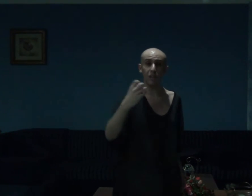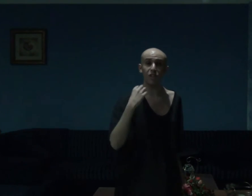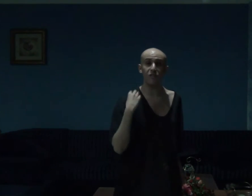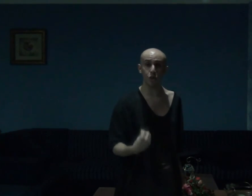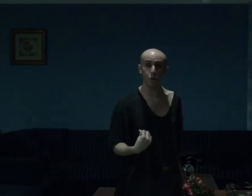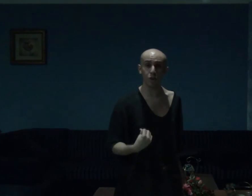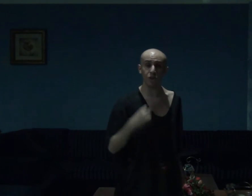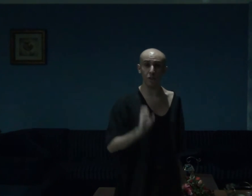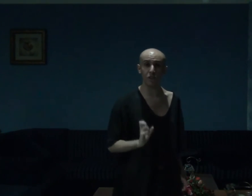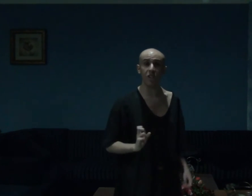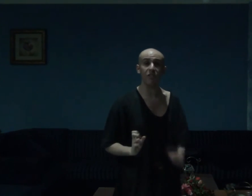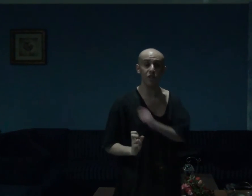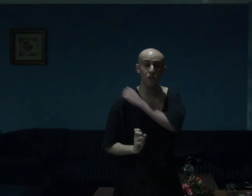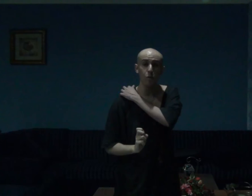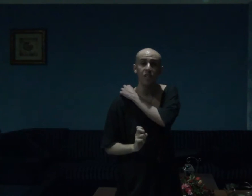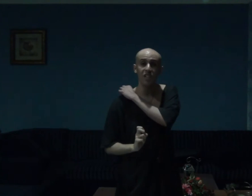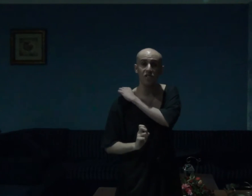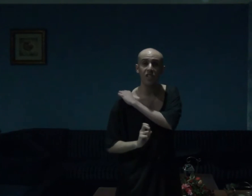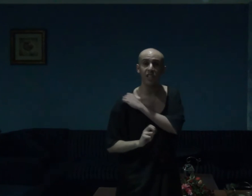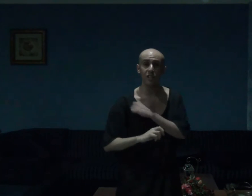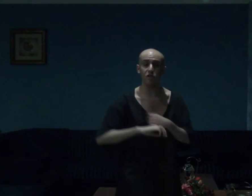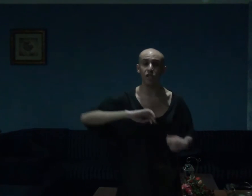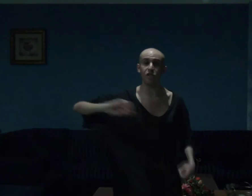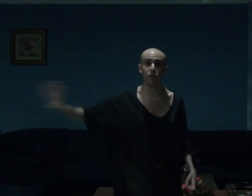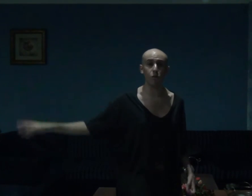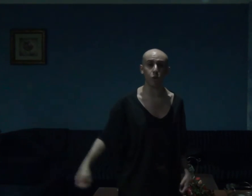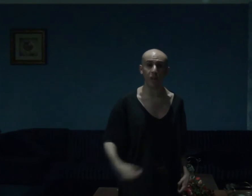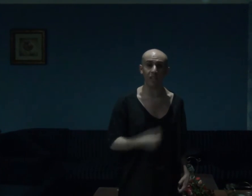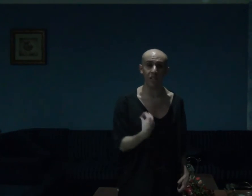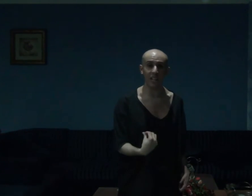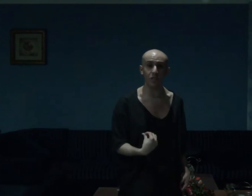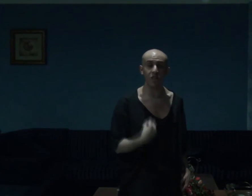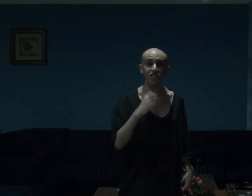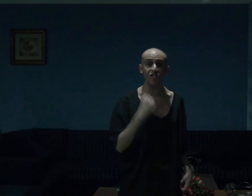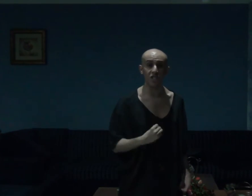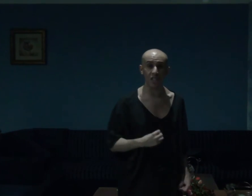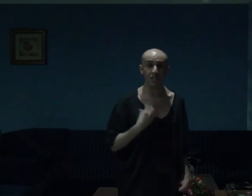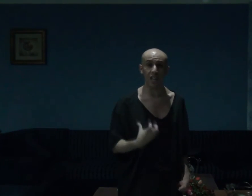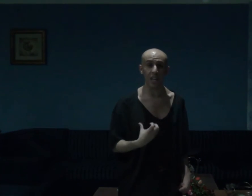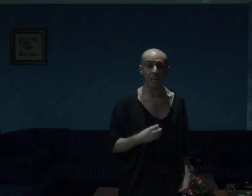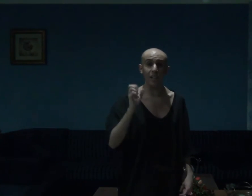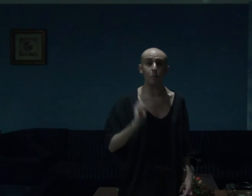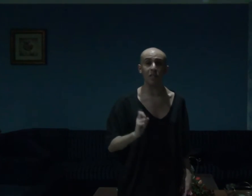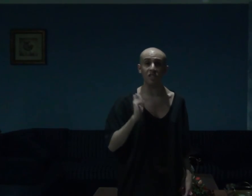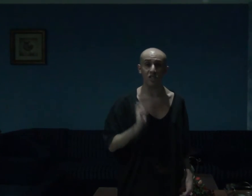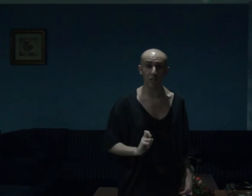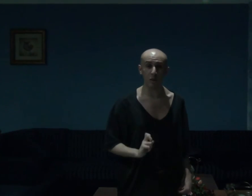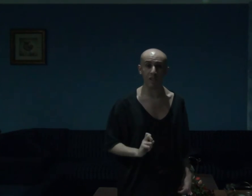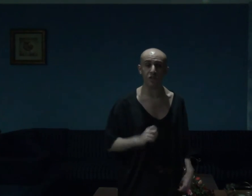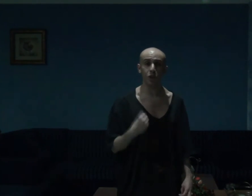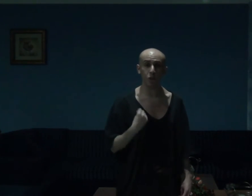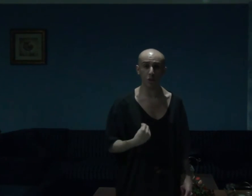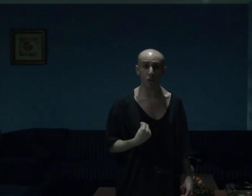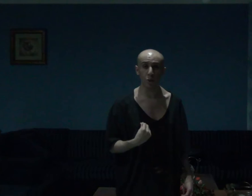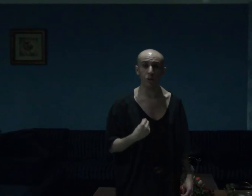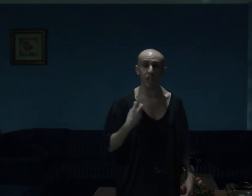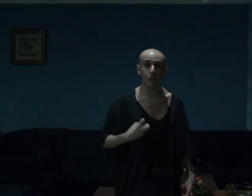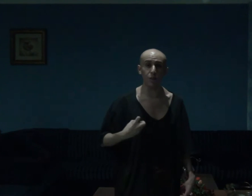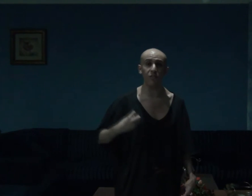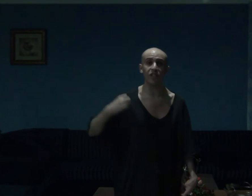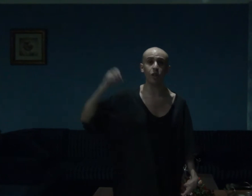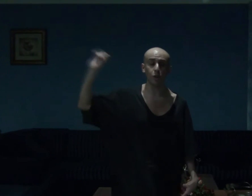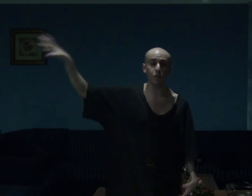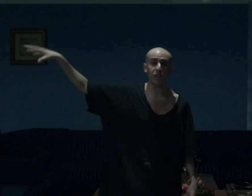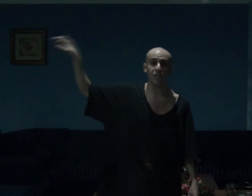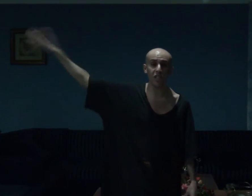as lord of zeus this tv show guys and gals is so great and is indeed a animated series which yours truly